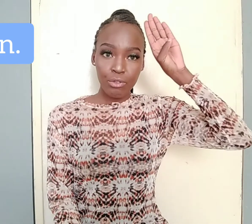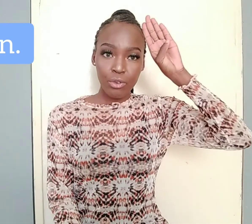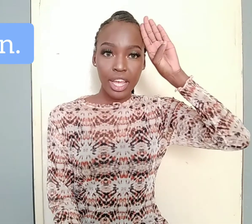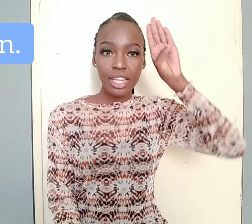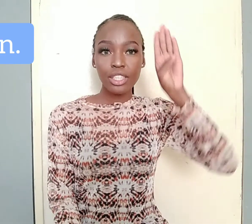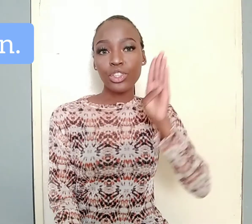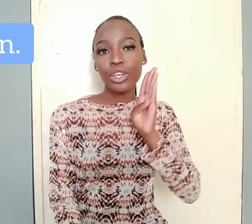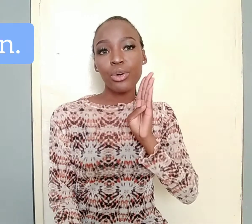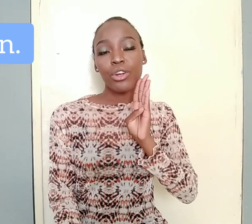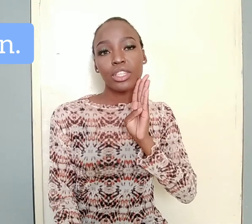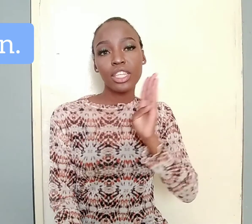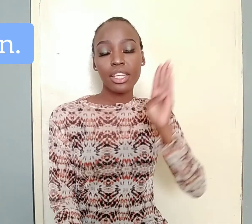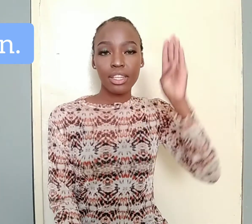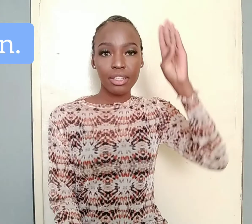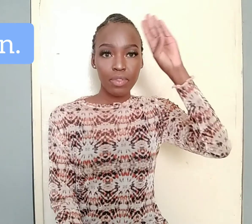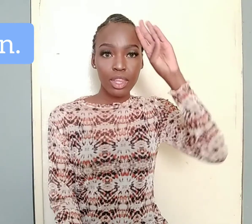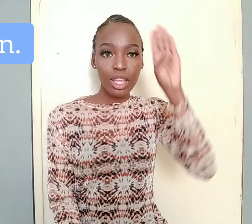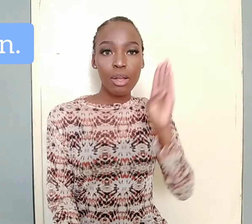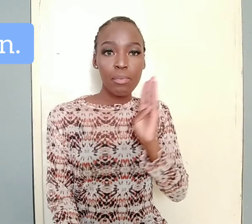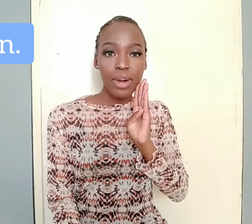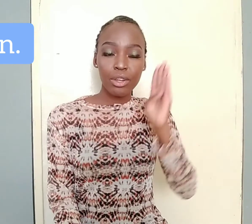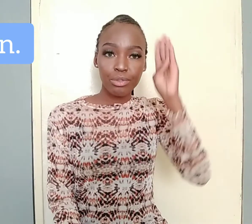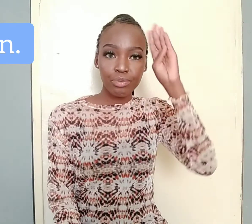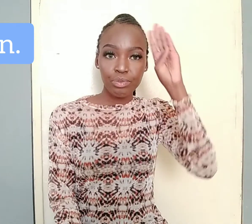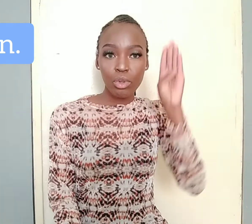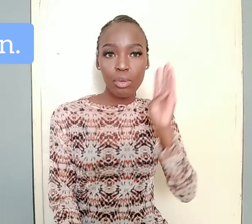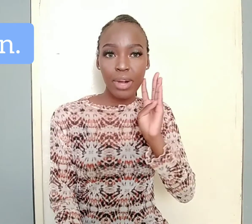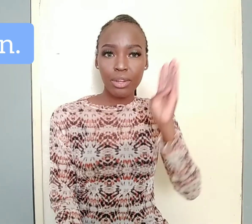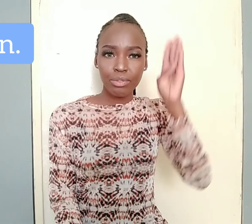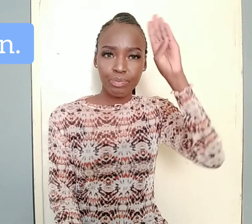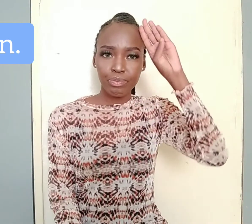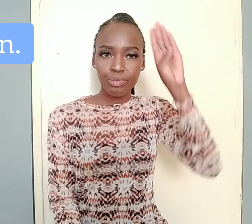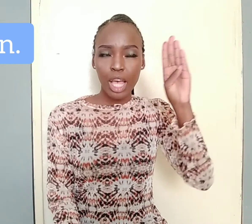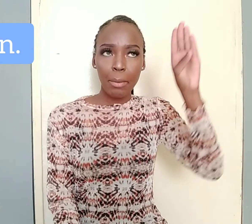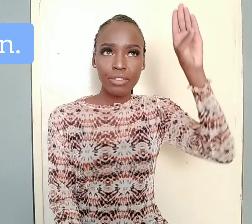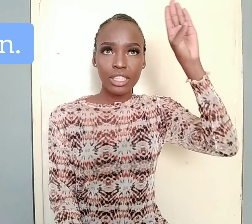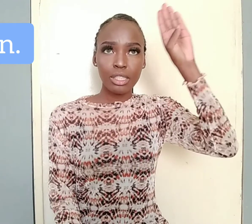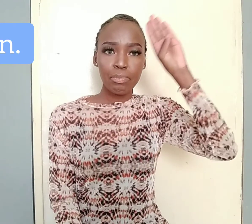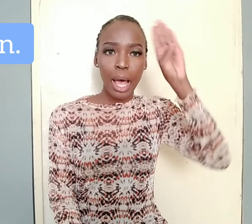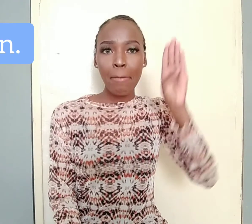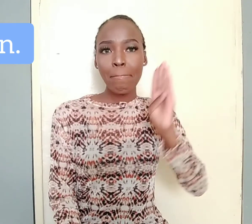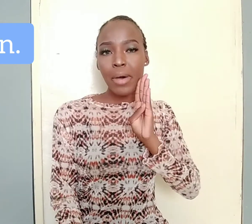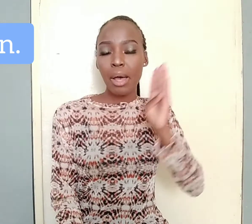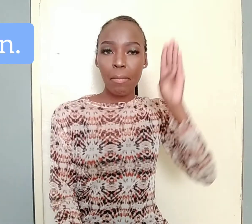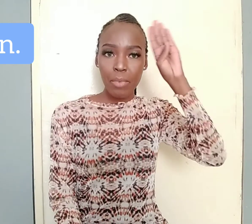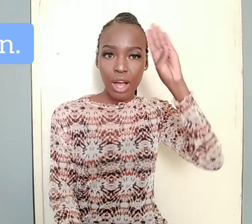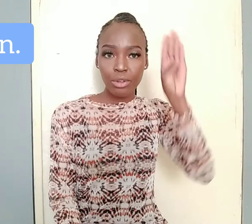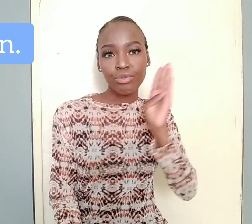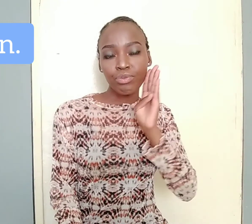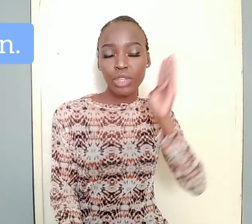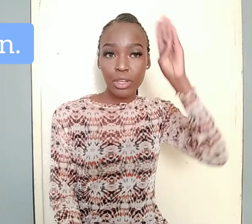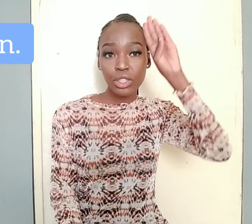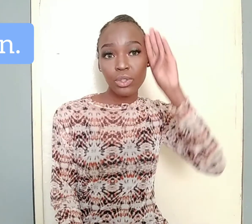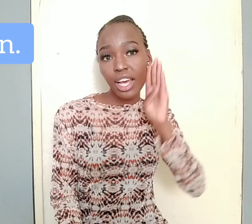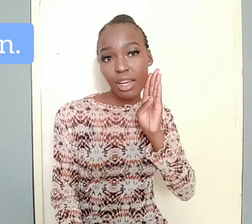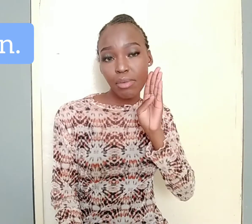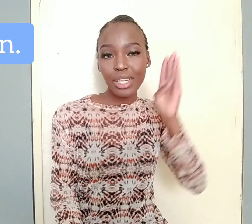forehead to your chin. Brown. Brown. I believe it's just puff, puff. Brown. Maybe you could do that. But